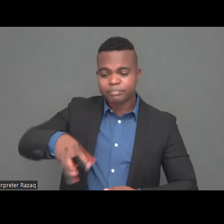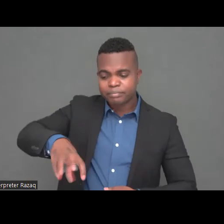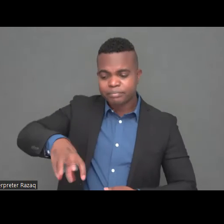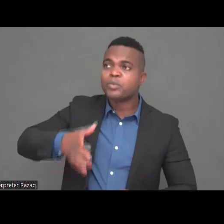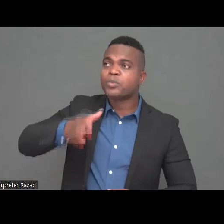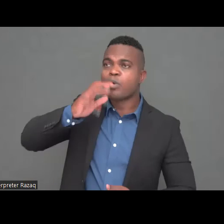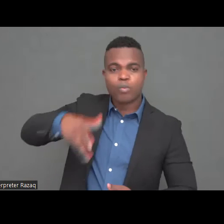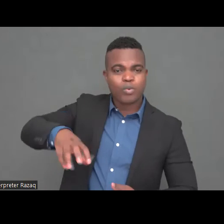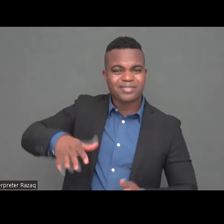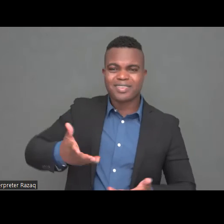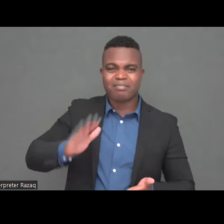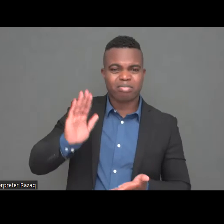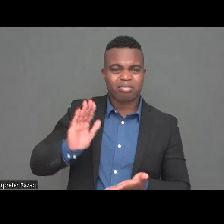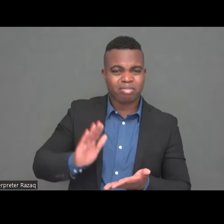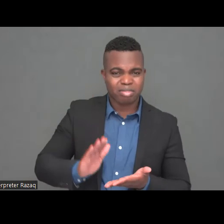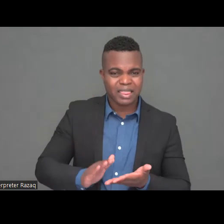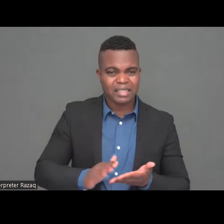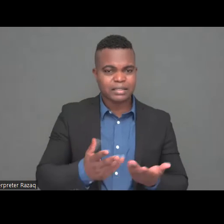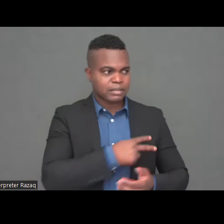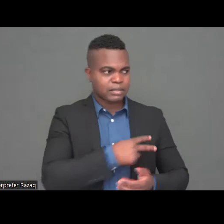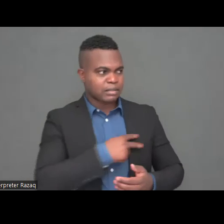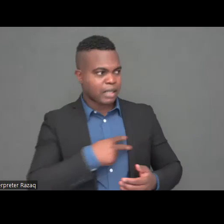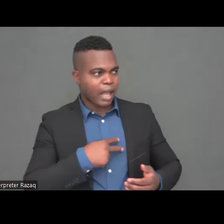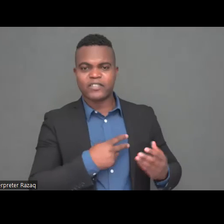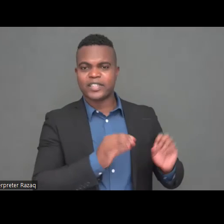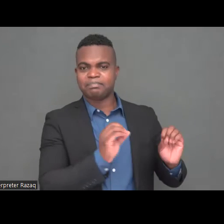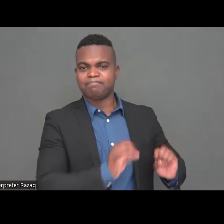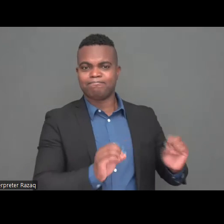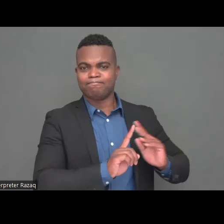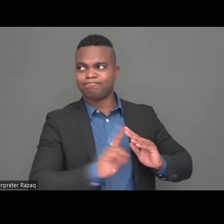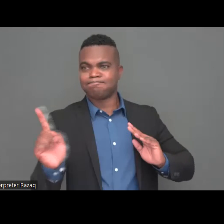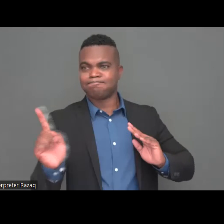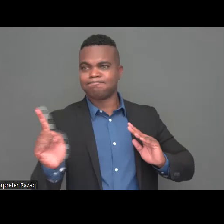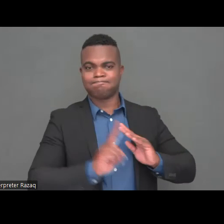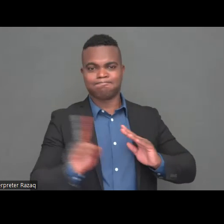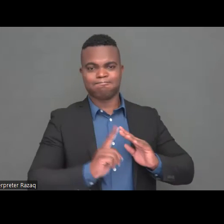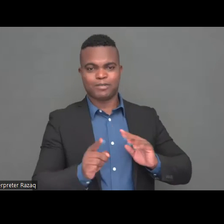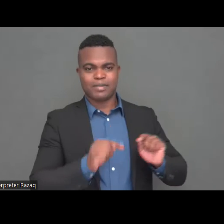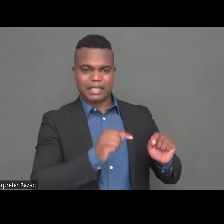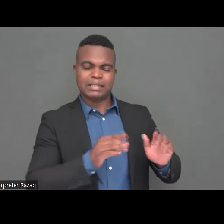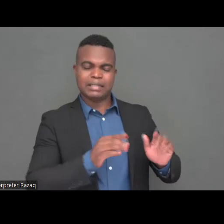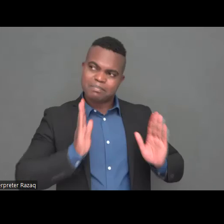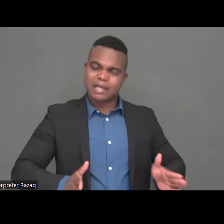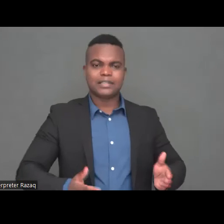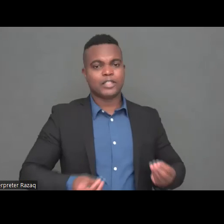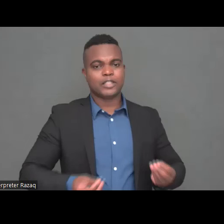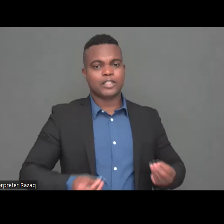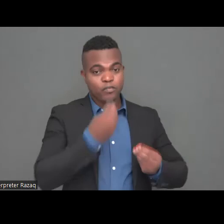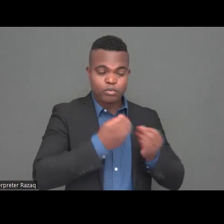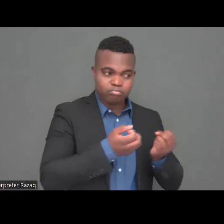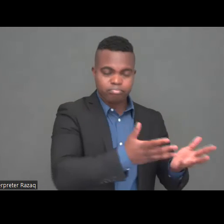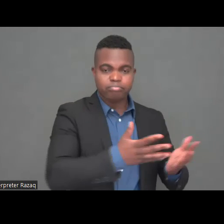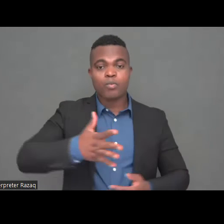families and to people in the residential care homes around 10% of refugees